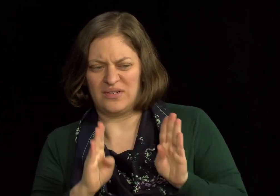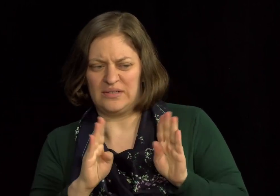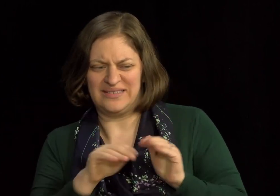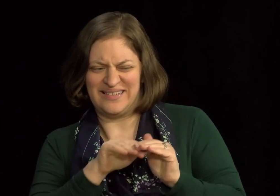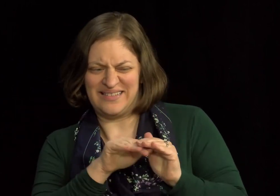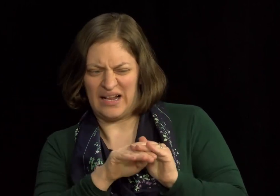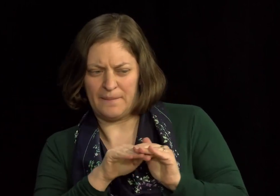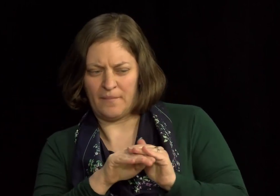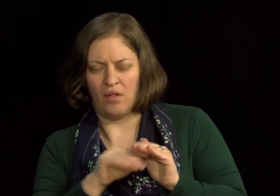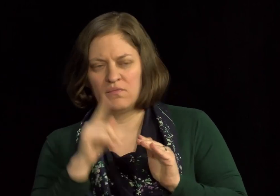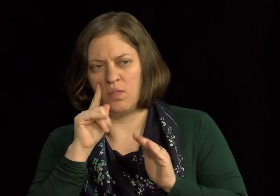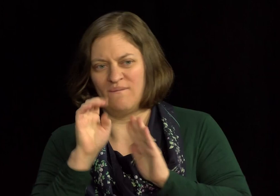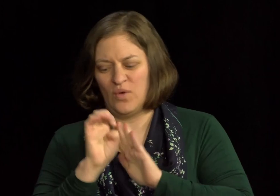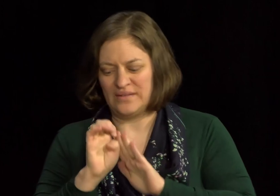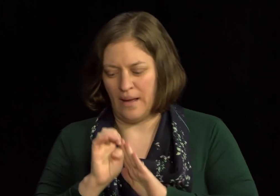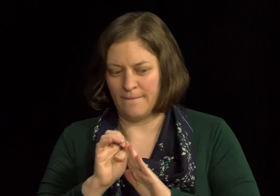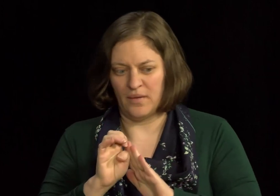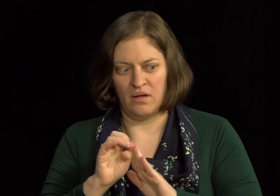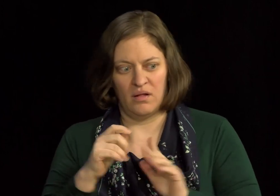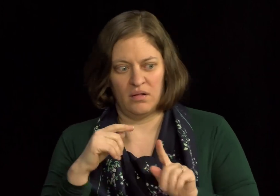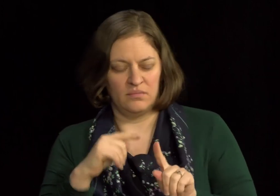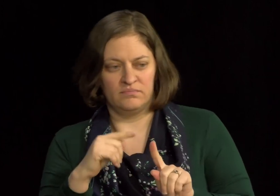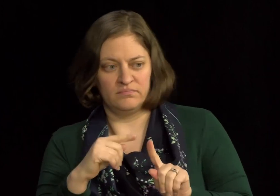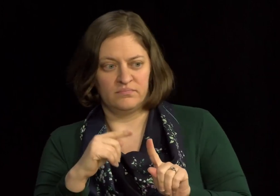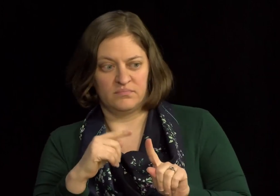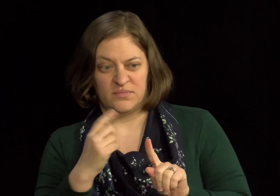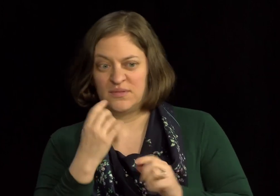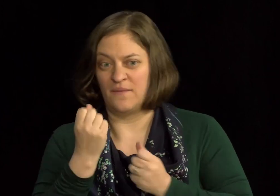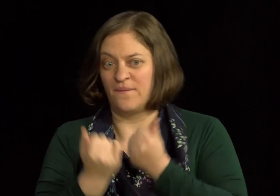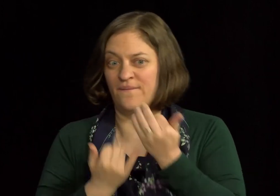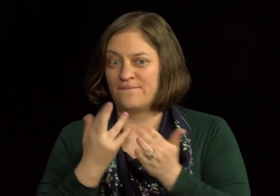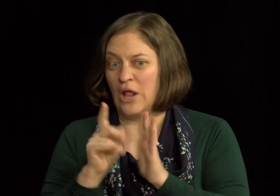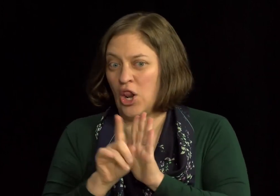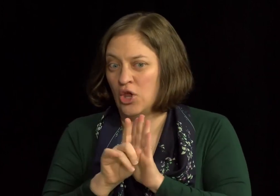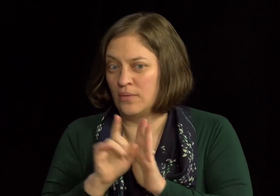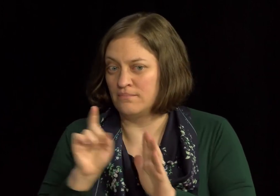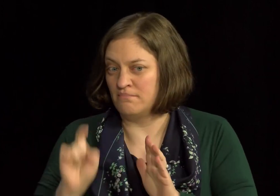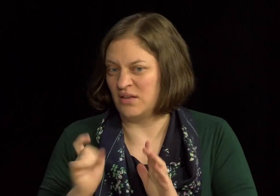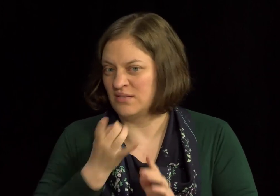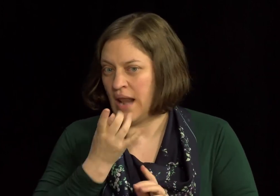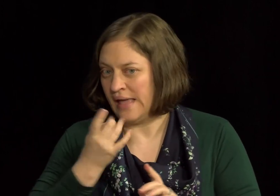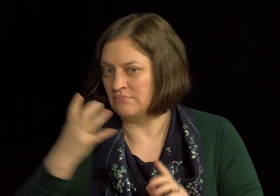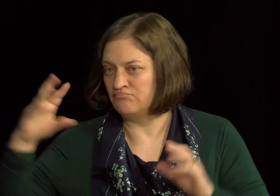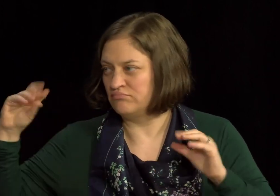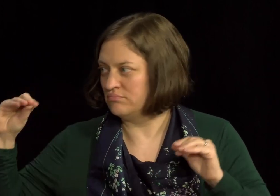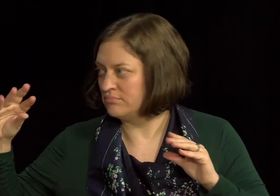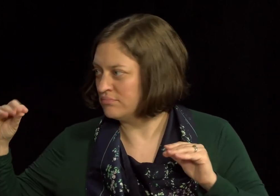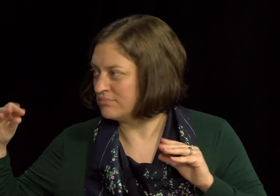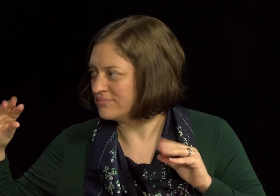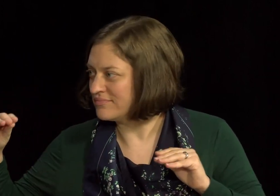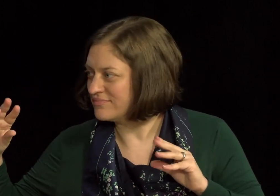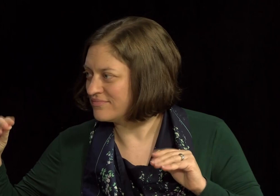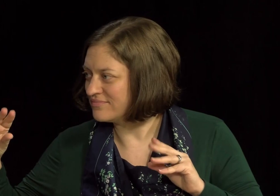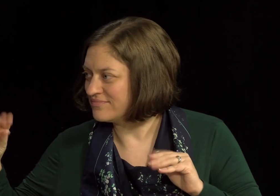resources to, for accessible housing? So, for instance, Yeah, well, yeah, housing is a big issue.